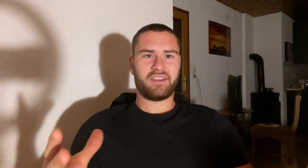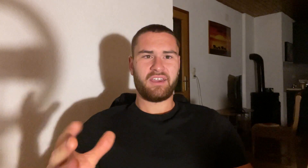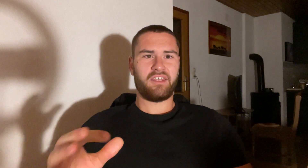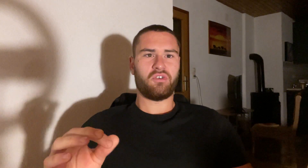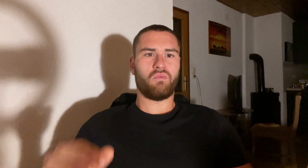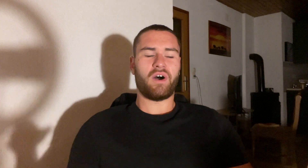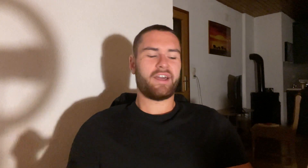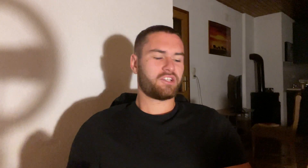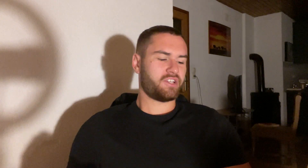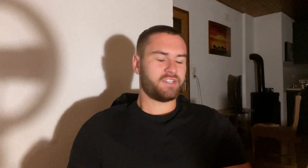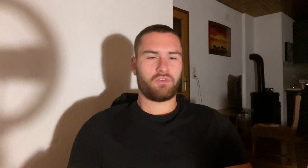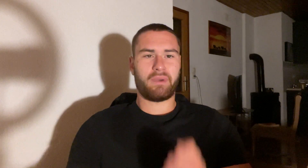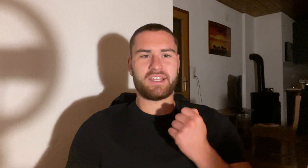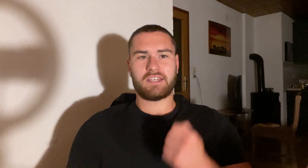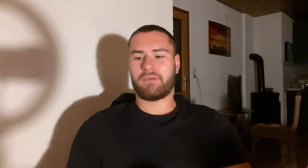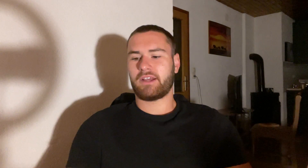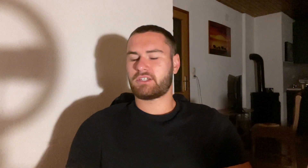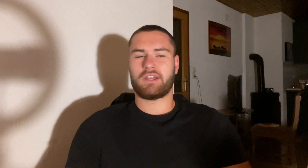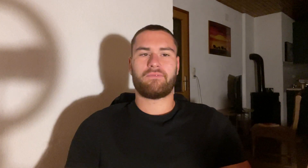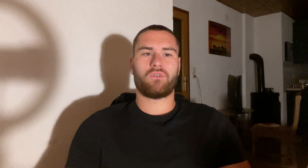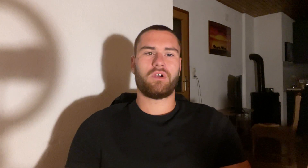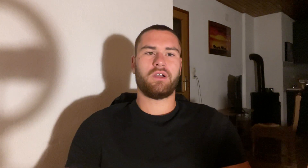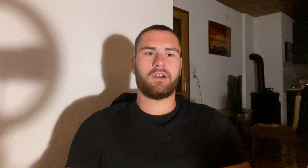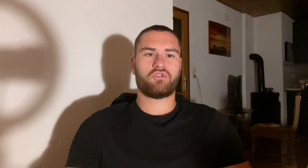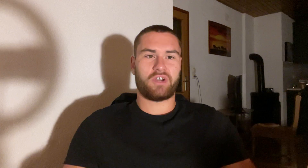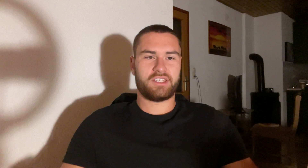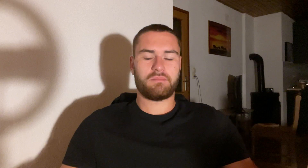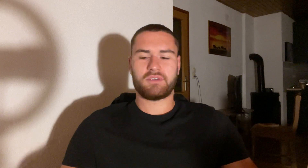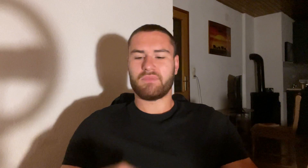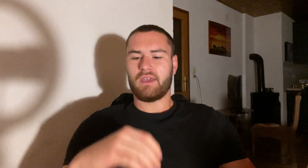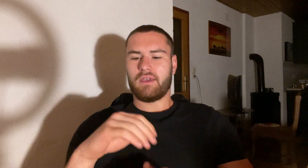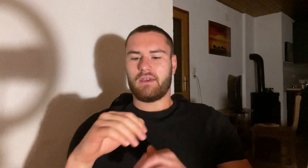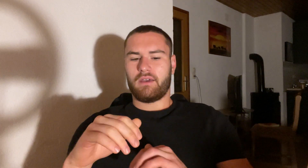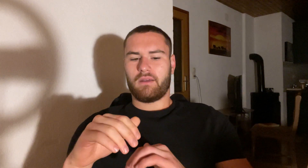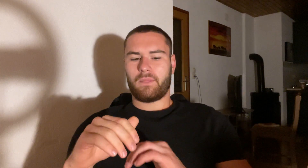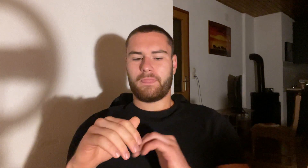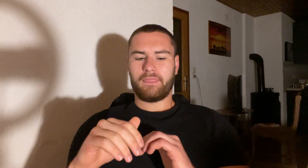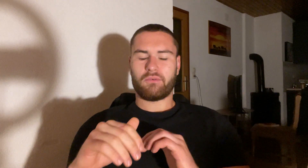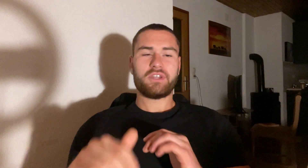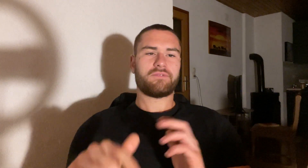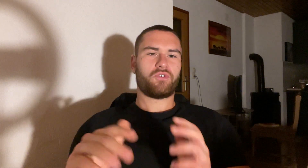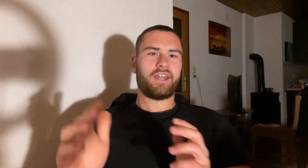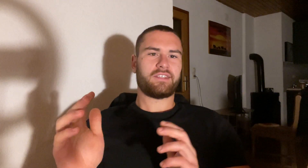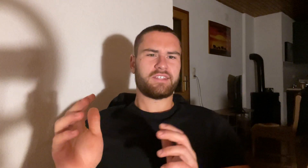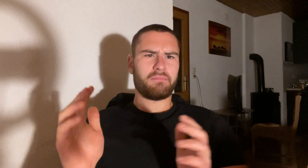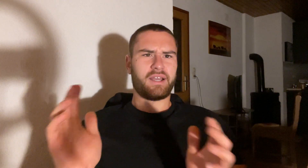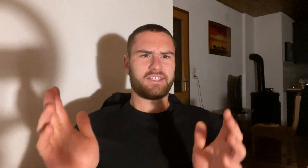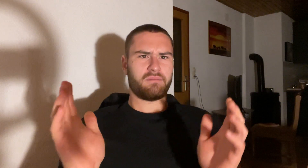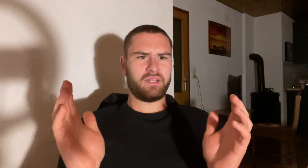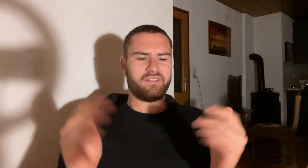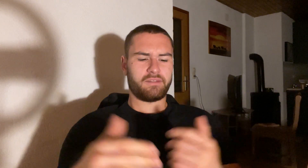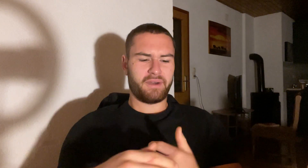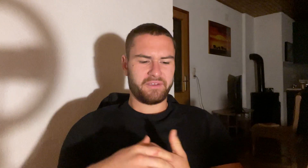And, you know, one exercise for bicep, one exercise for triceps. The reason for that is that because I believe that my